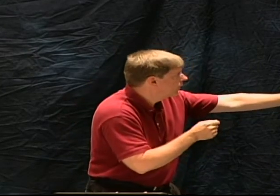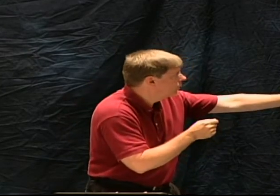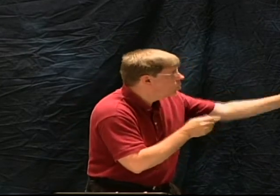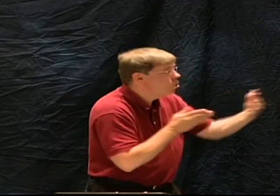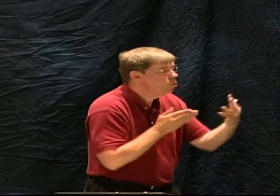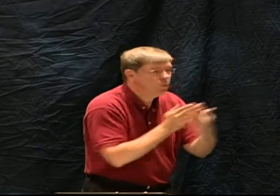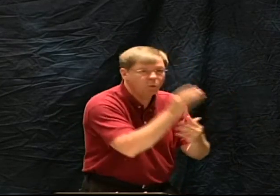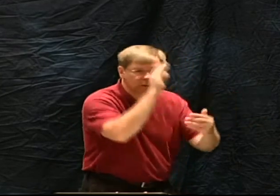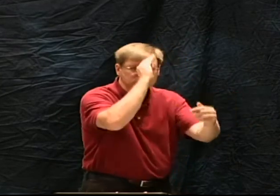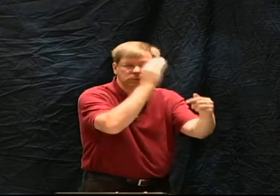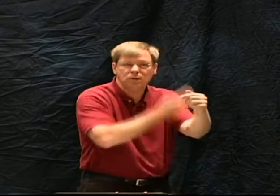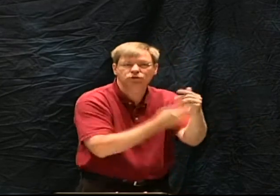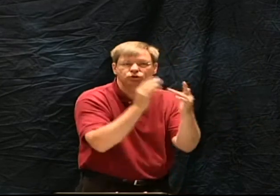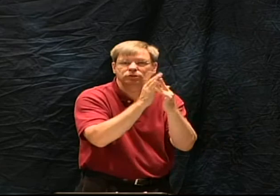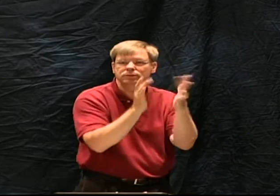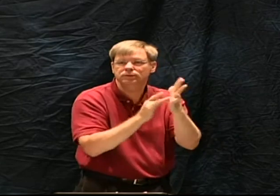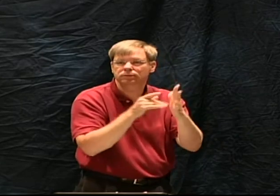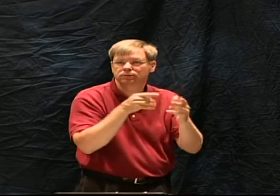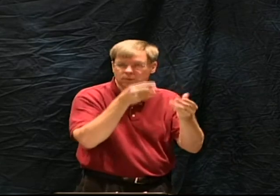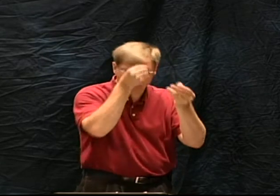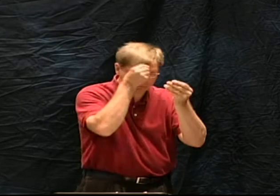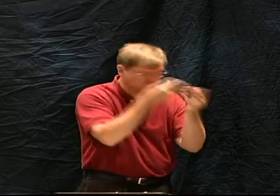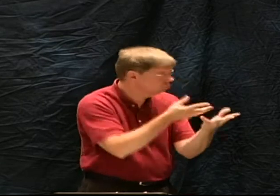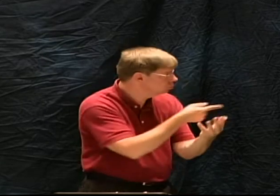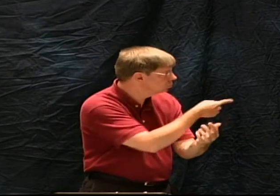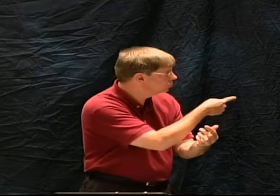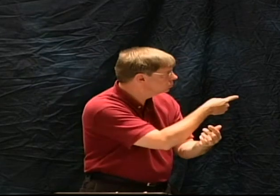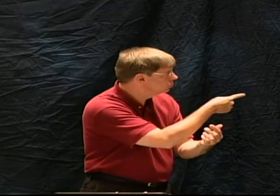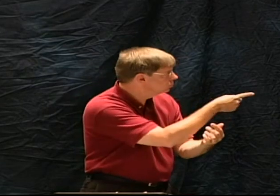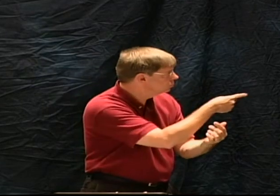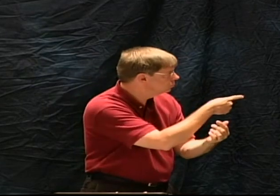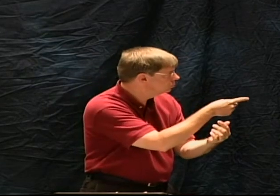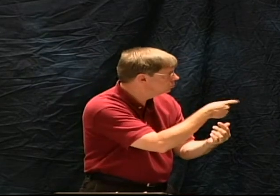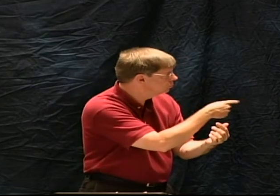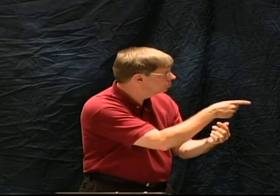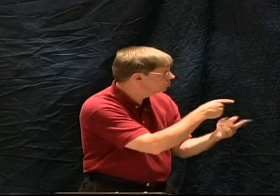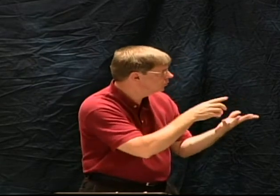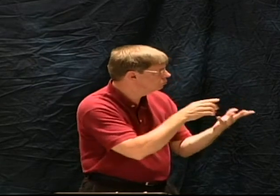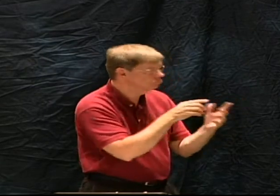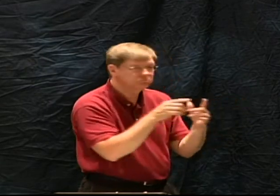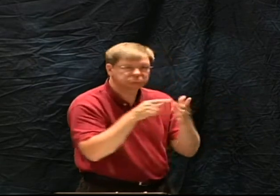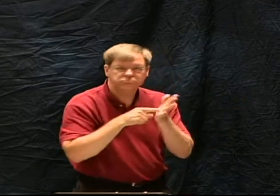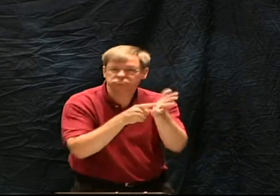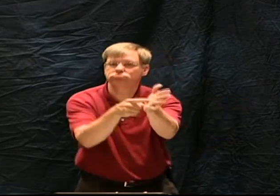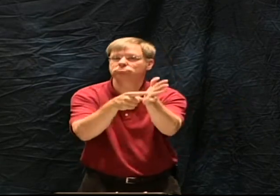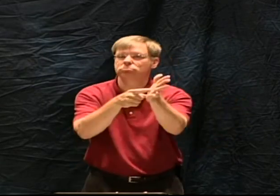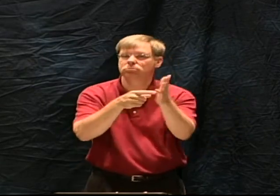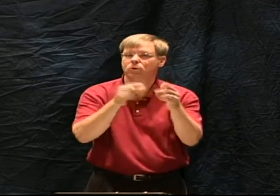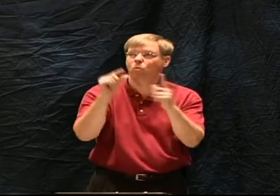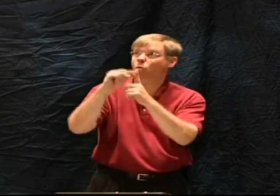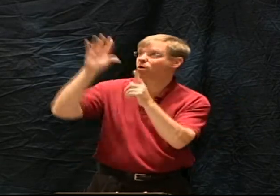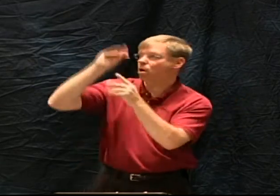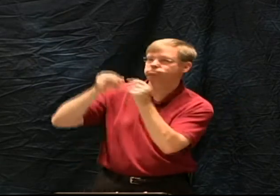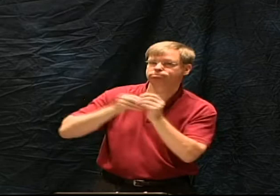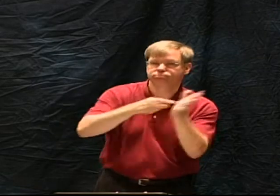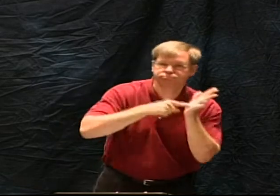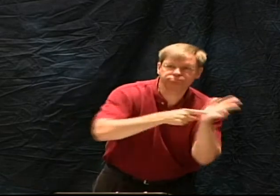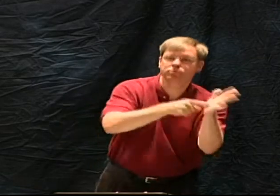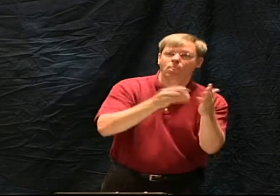explained but this explains to us how God spoke in those last days that he spoke